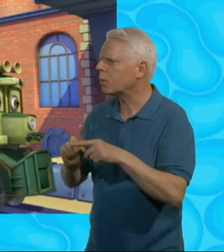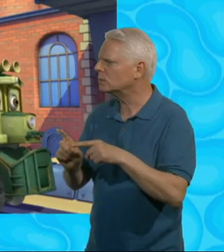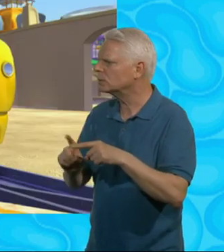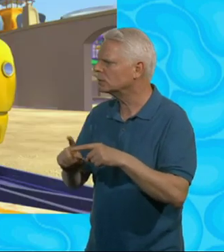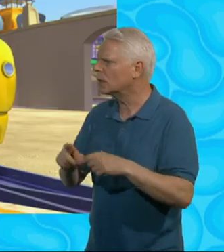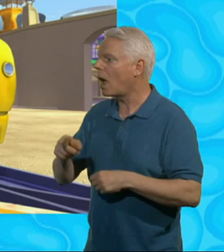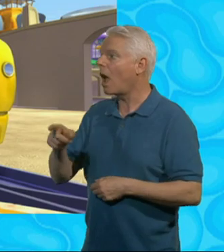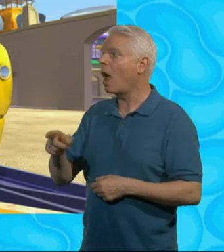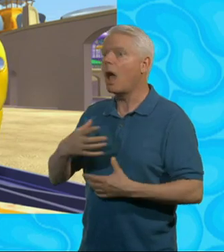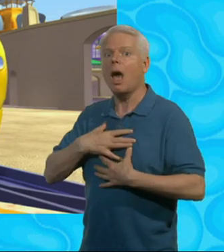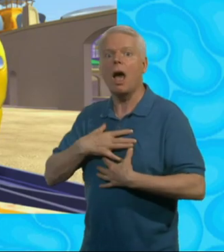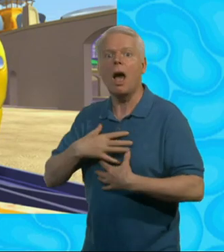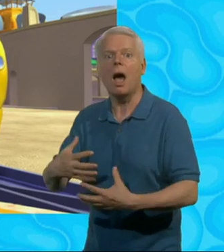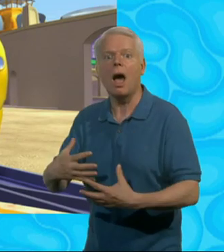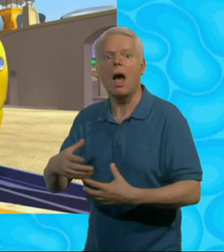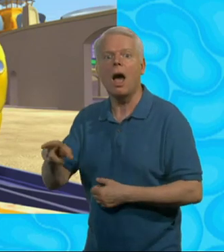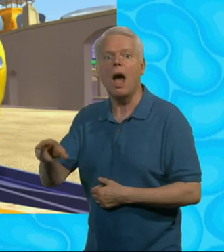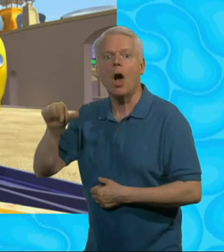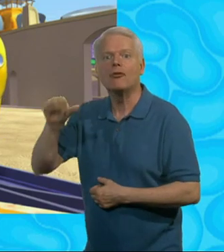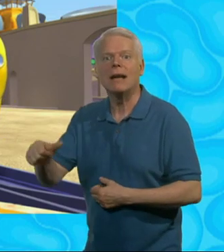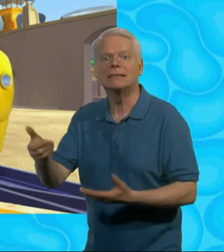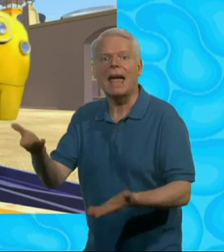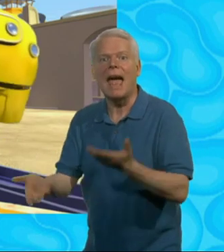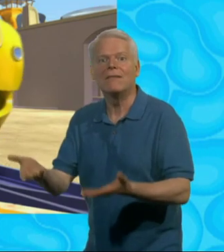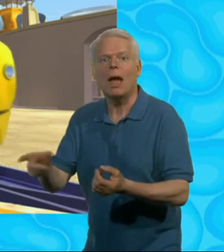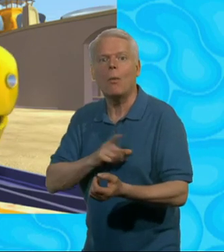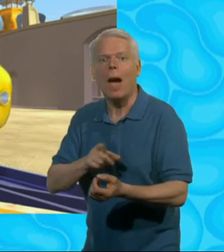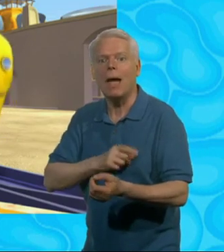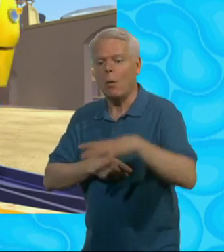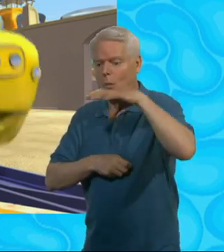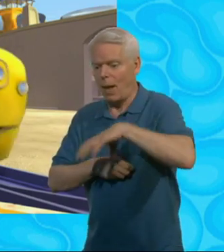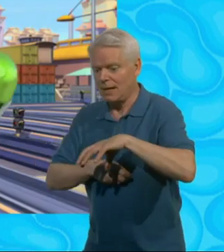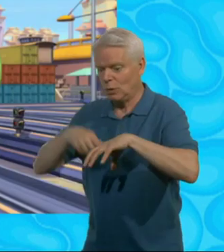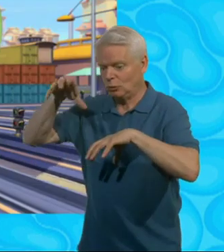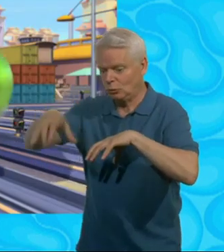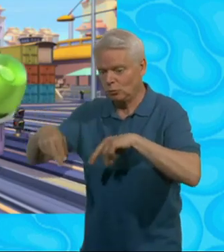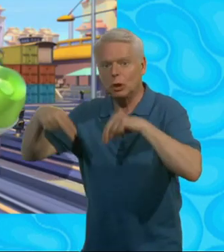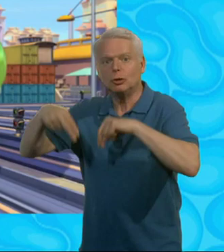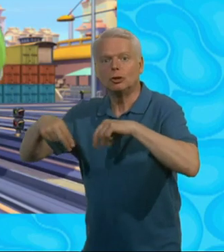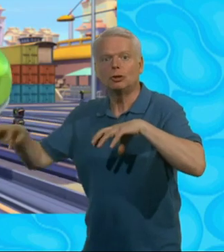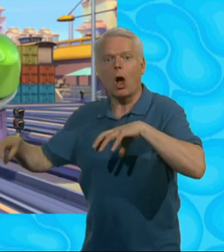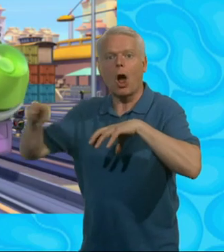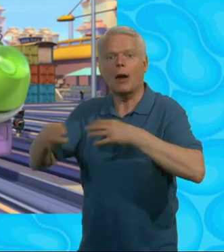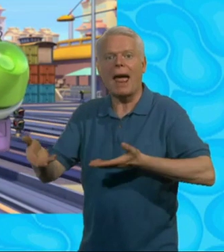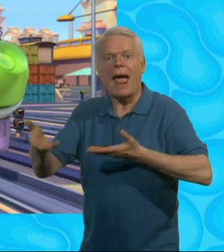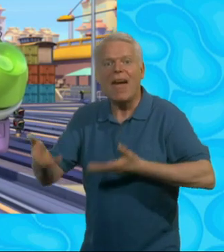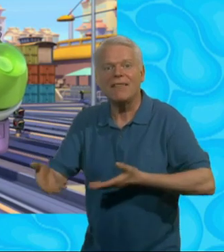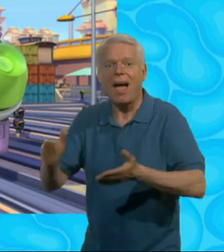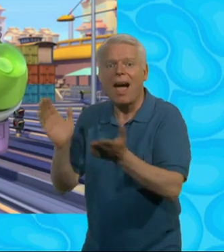Brewster. Your load was heavier because Peckham had hitched a ride. I just knew it! Strange. Well done, Brewster. You're a brilliant